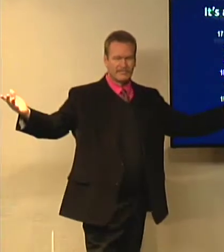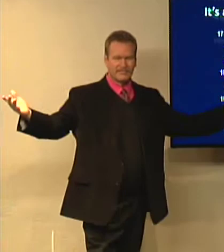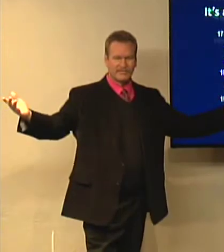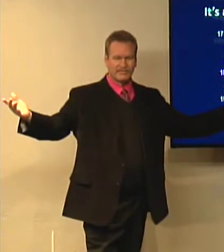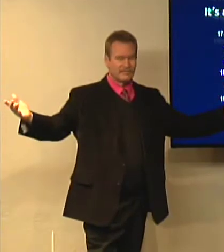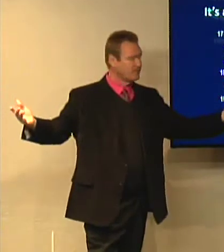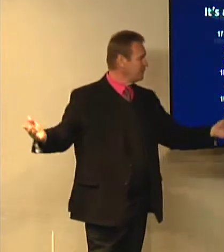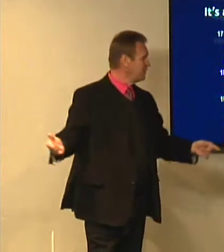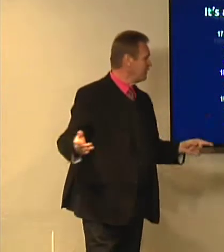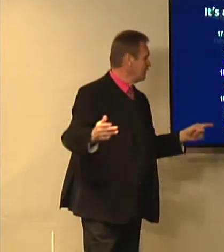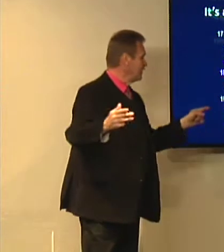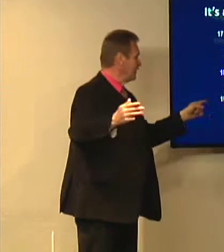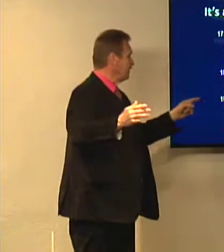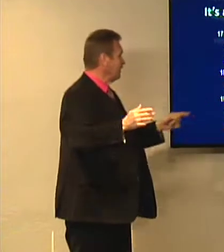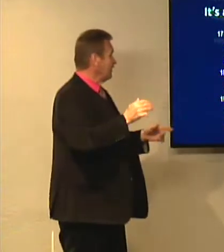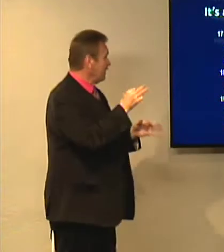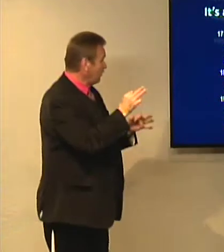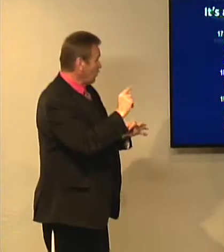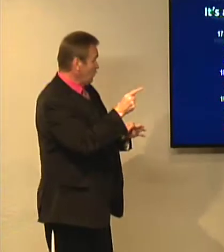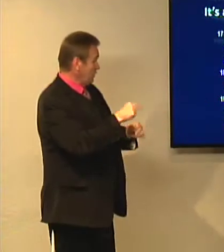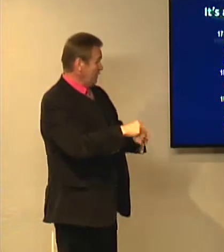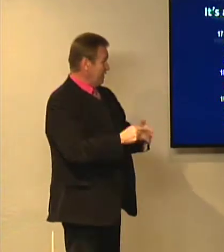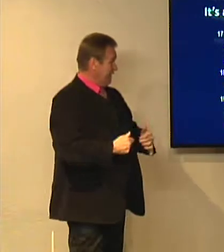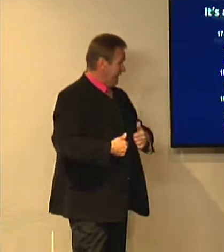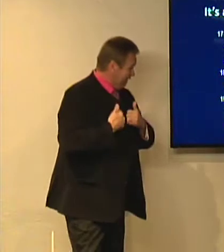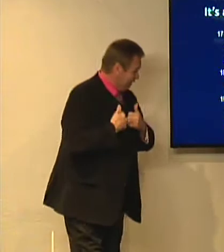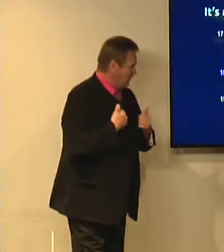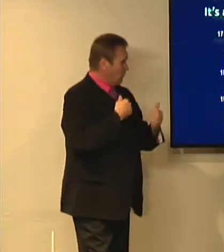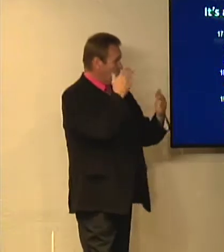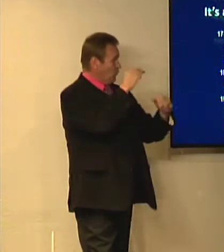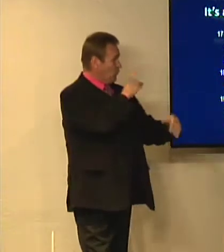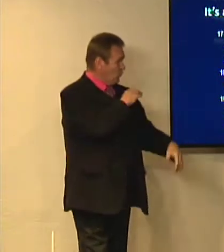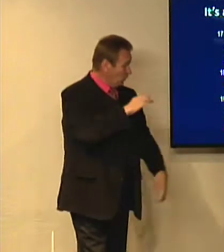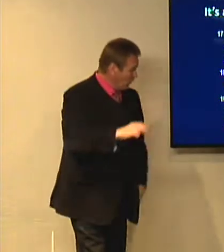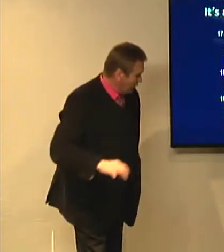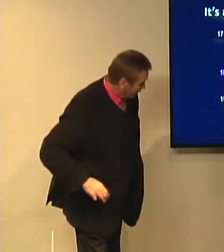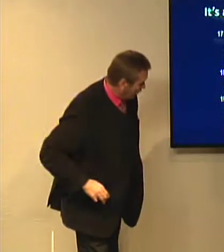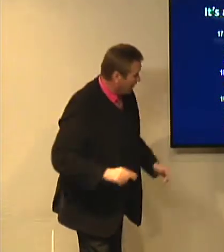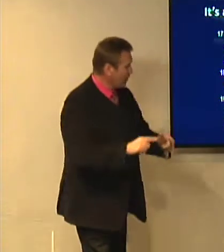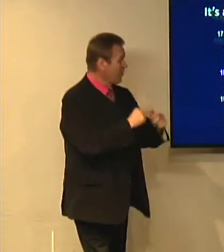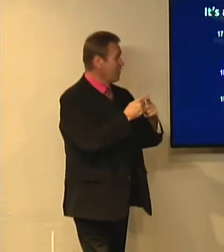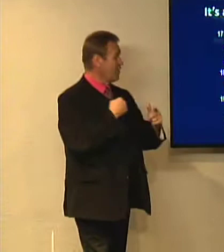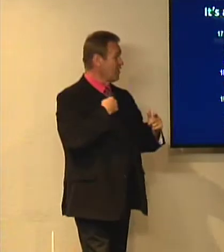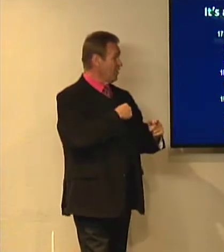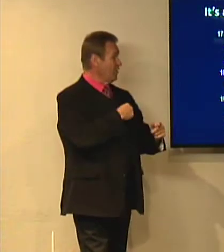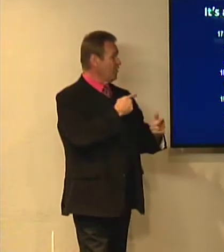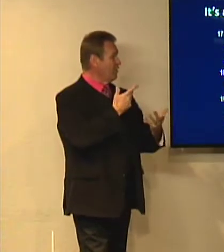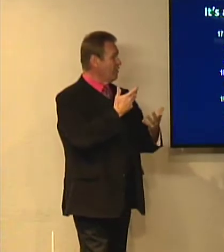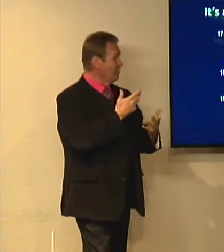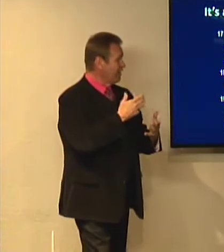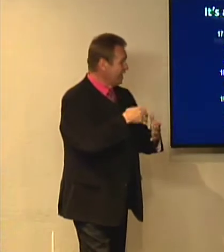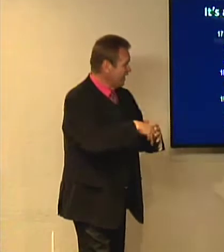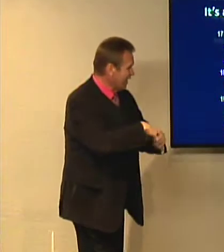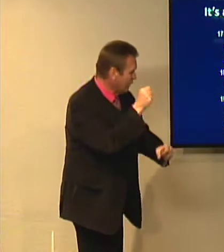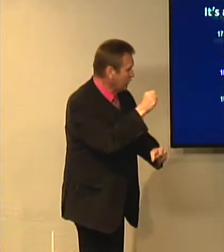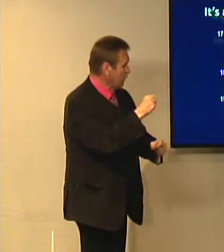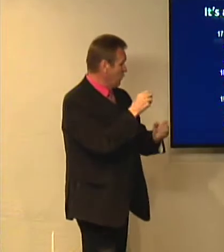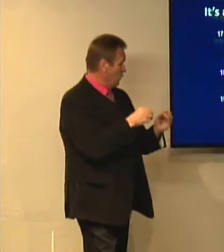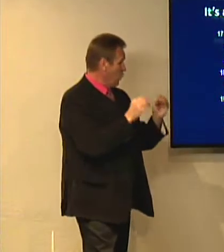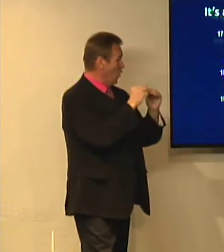not going to be in heaven with God. They're not going to be given new bodies. And verse 19 says, if only for this life we have hope in Christ, then